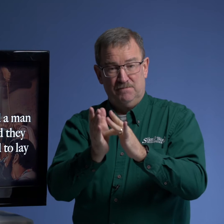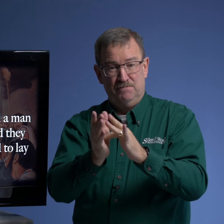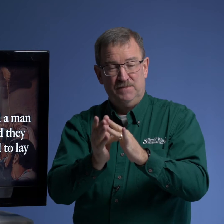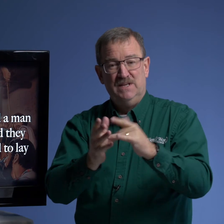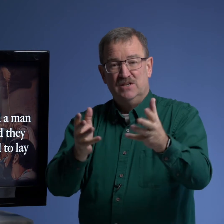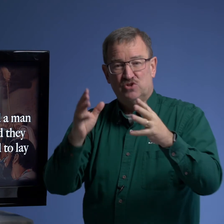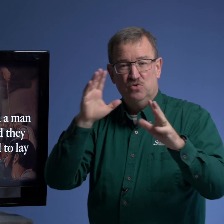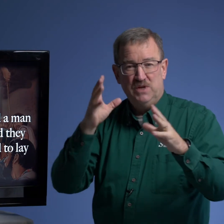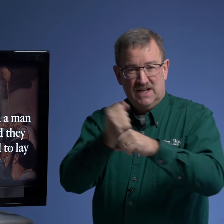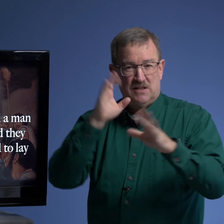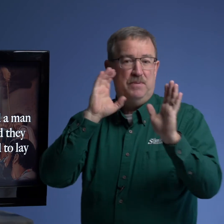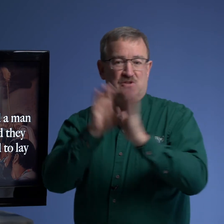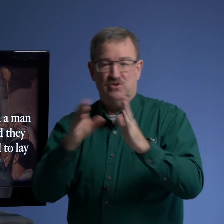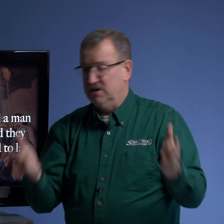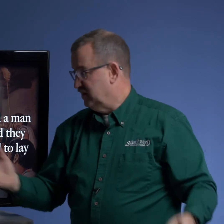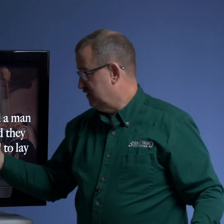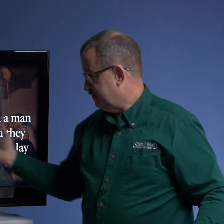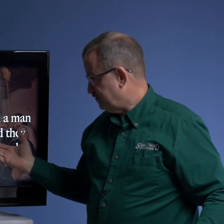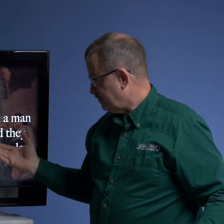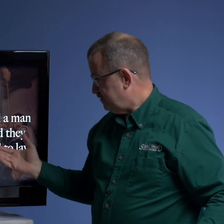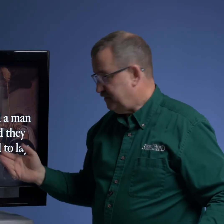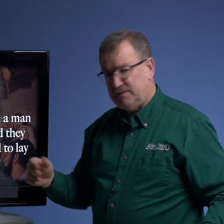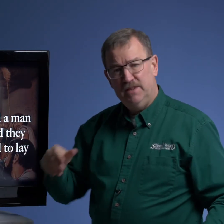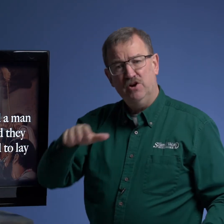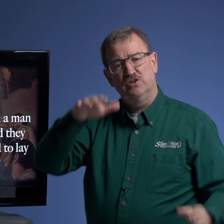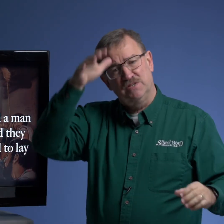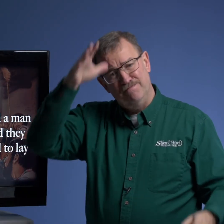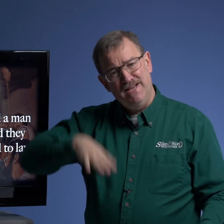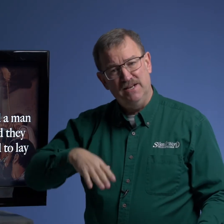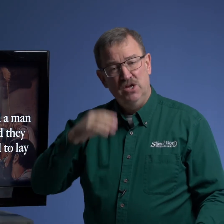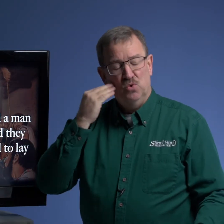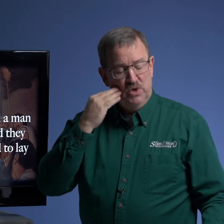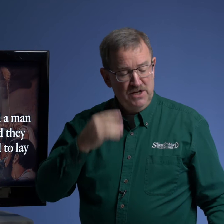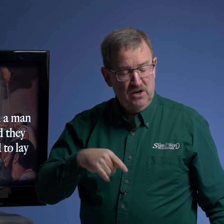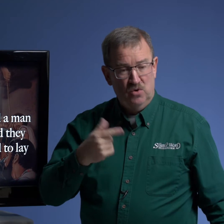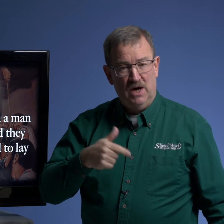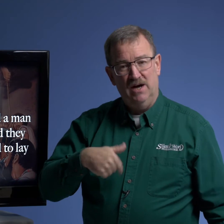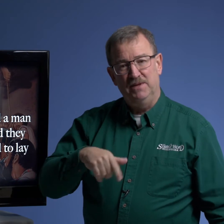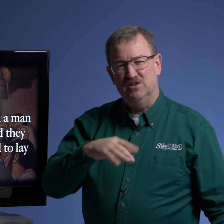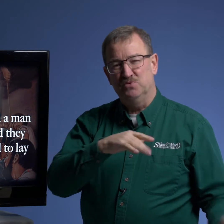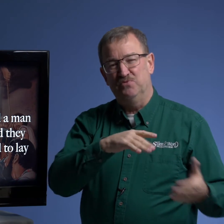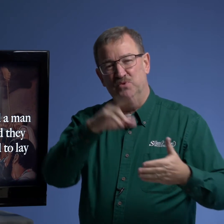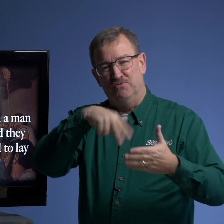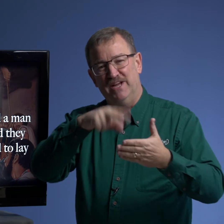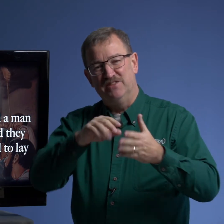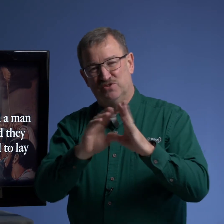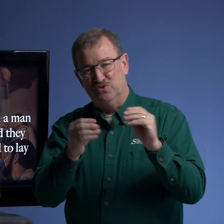so we get the picture here there are some men we know uh because we've we've read the story